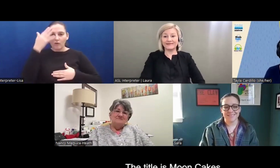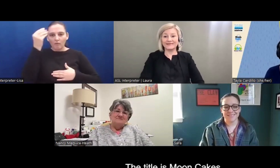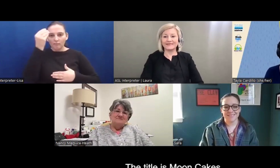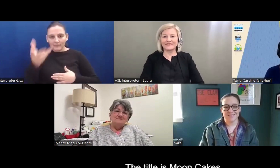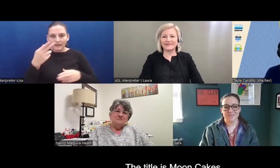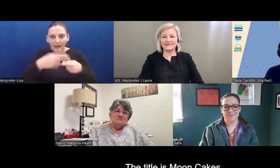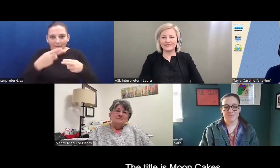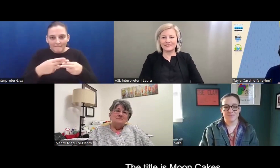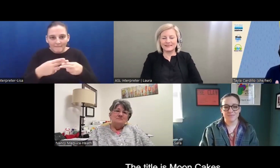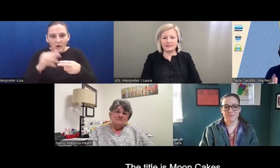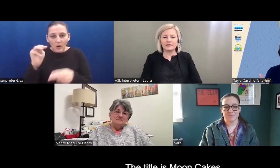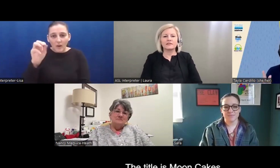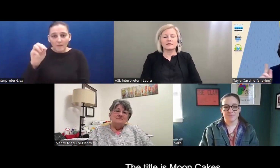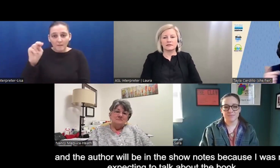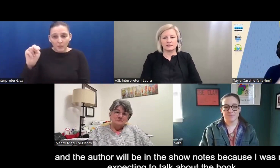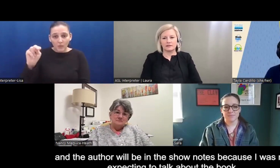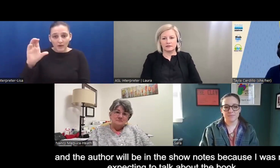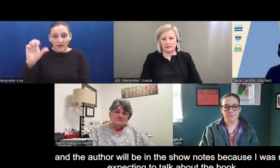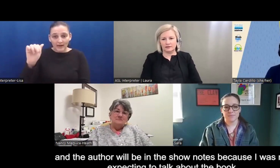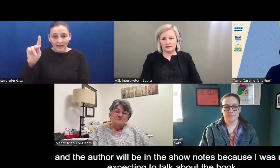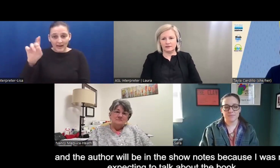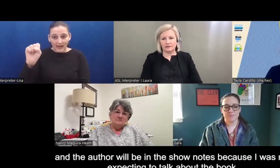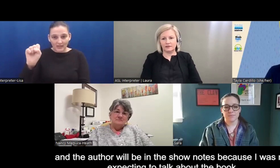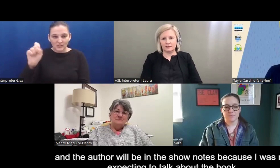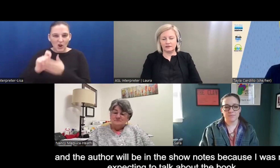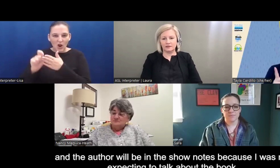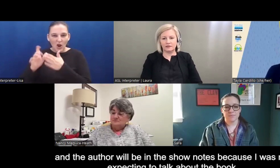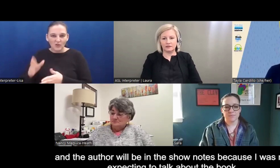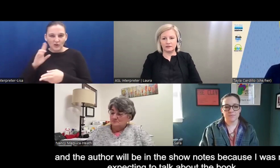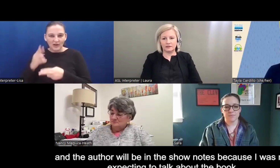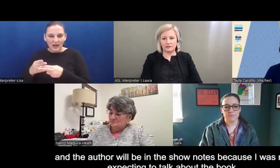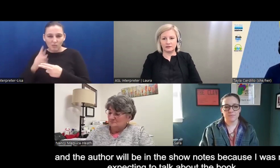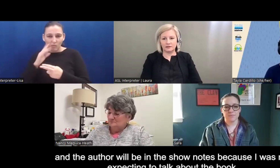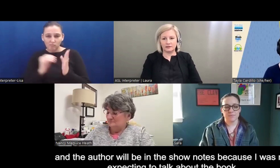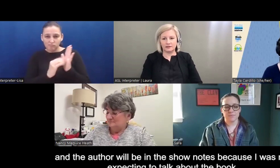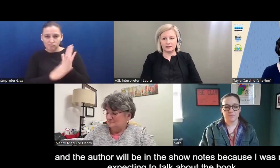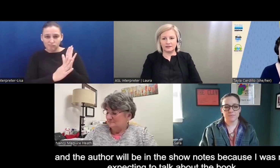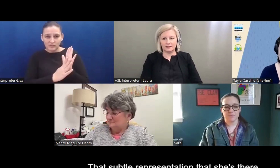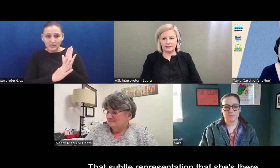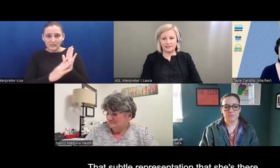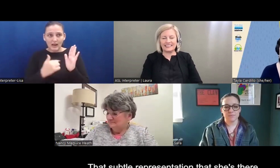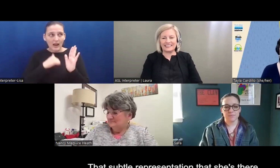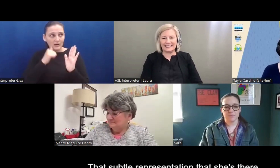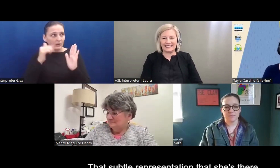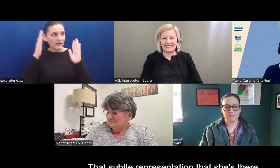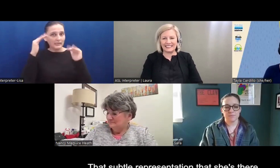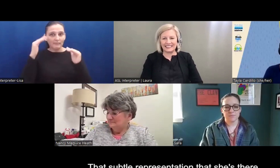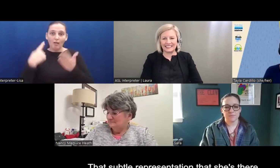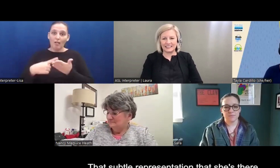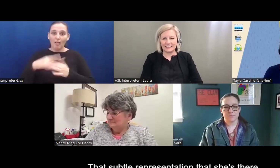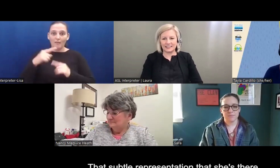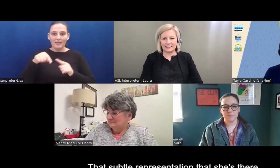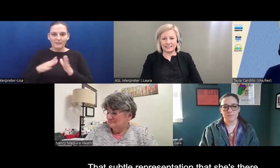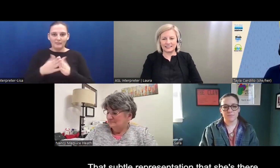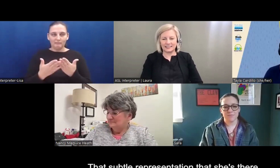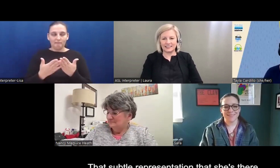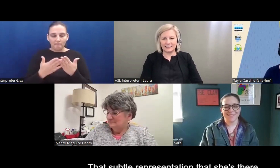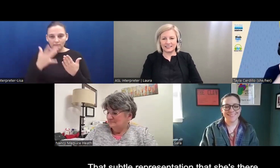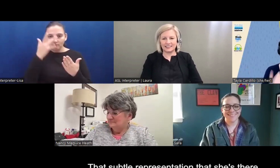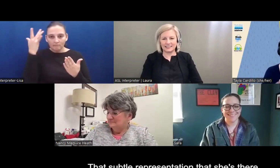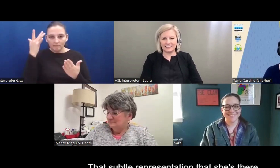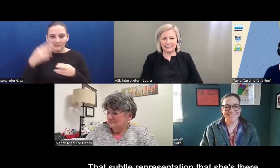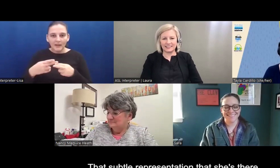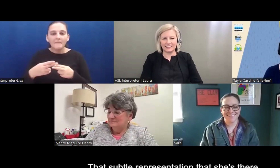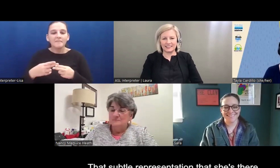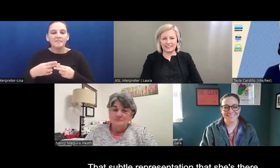Mooncakes, and the author will be in the show notes because I wasn't expecting to talk about this book. But, again, that